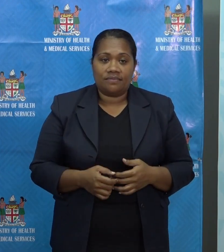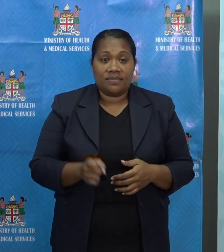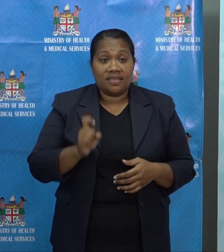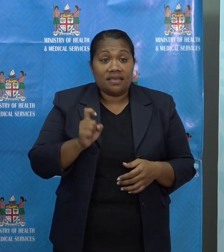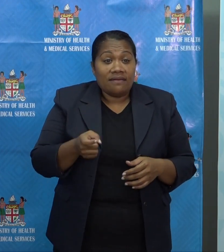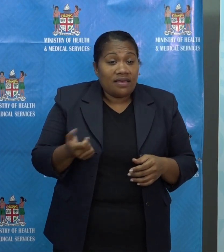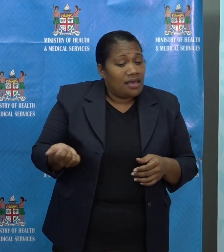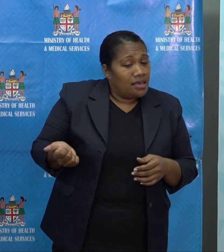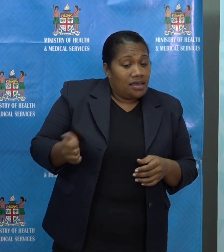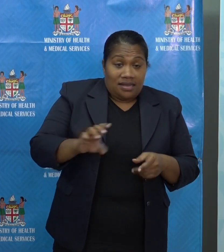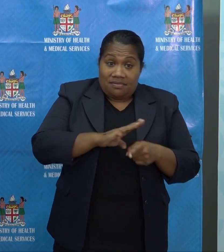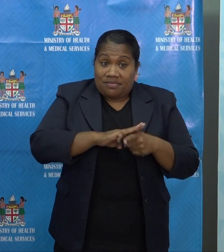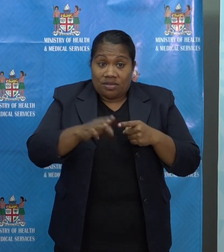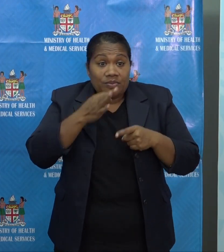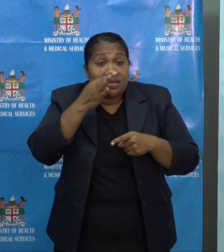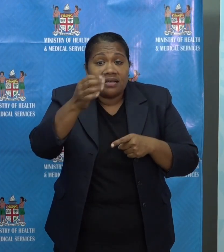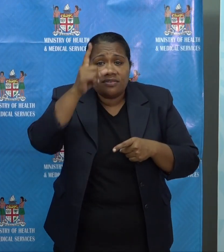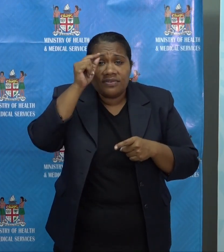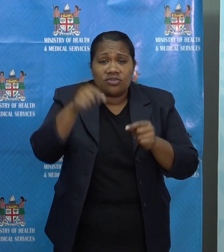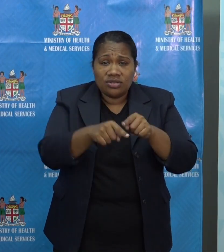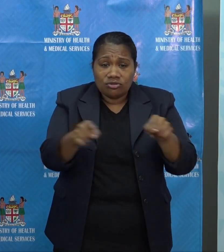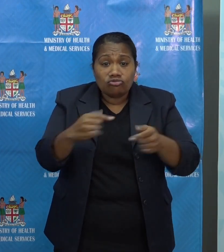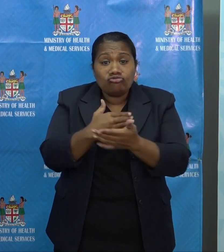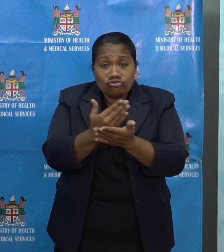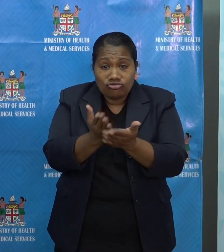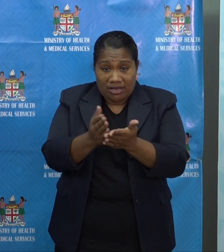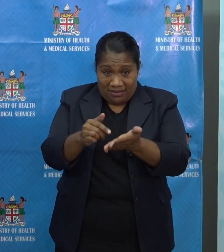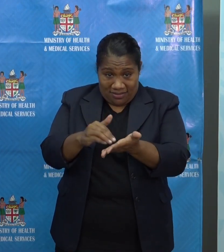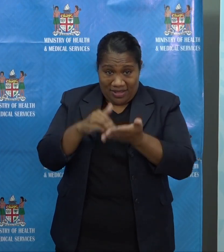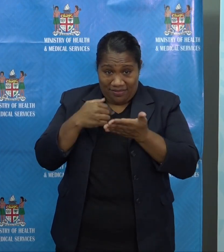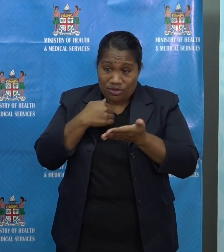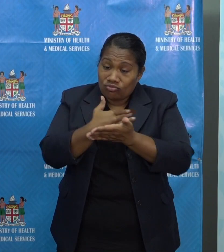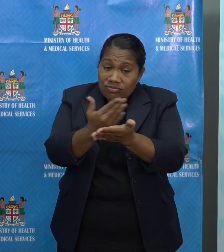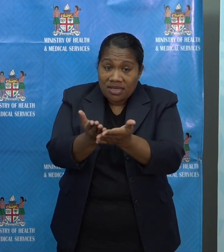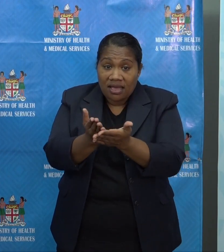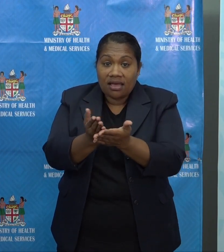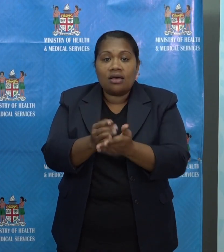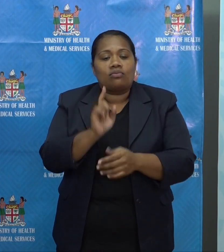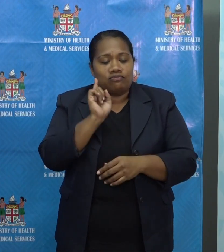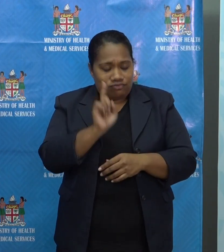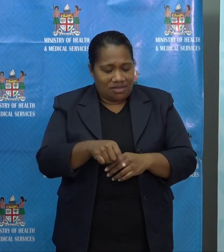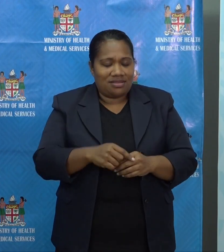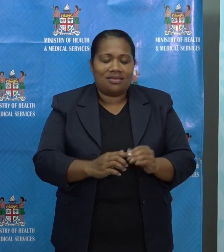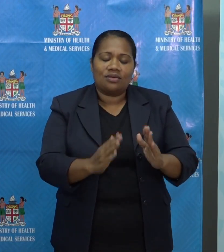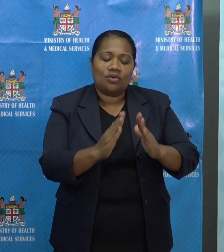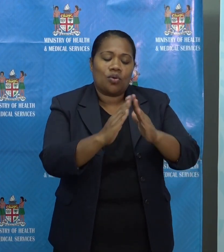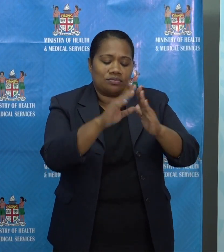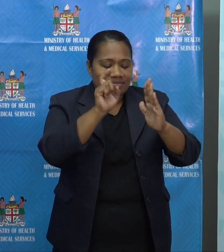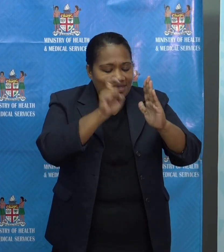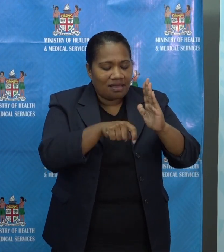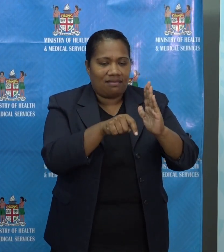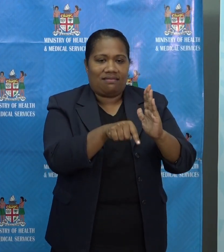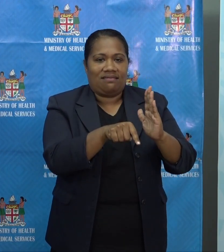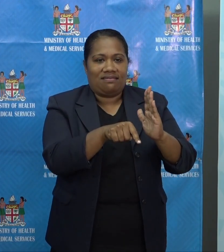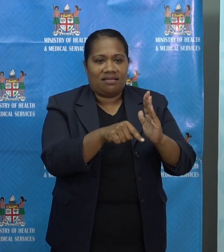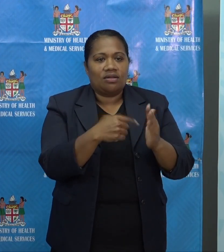I'm asking Fiji to help me share this weekend, it's just that. Stay home, save lives.